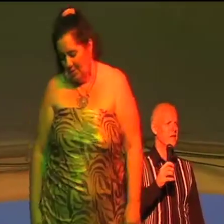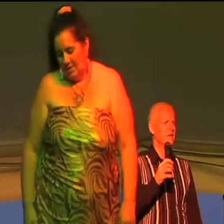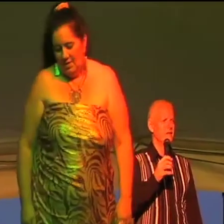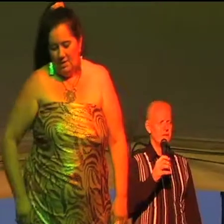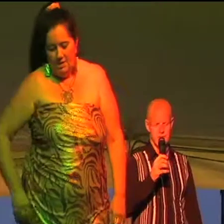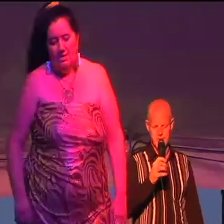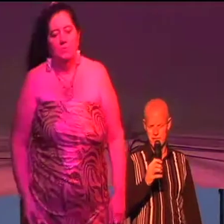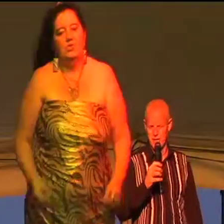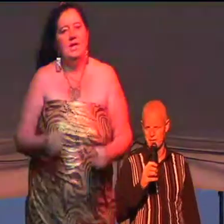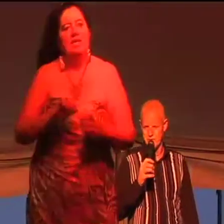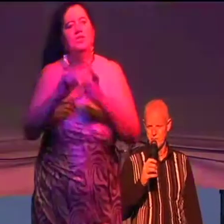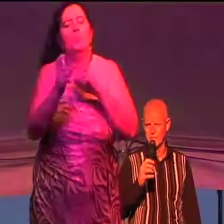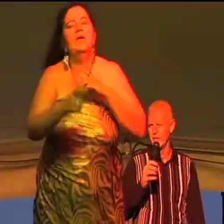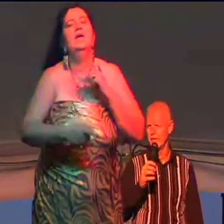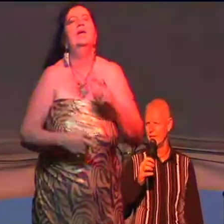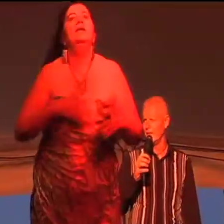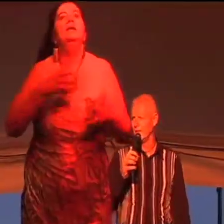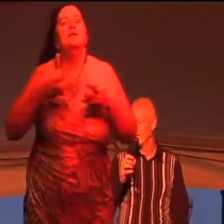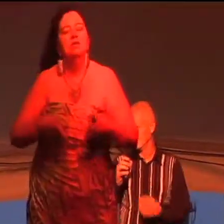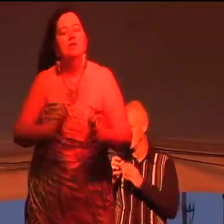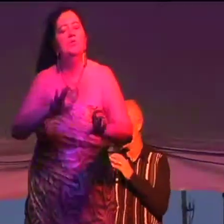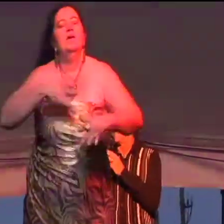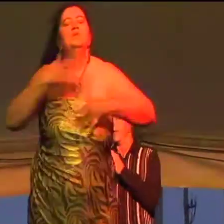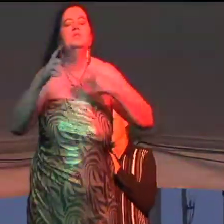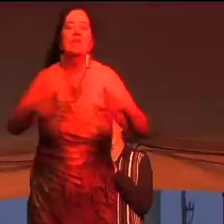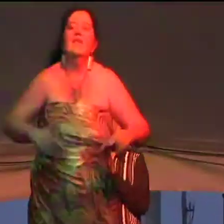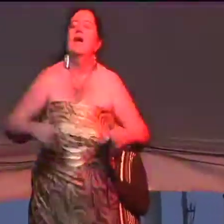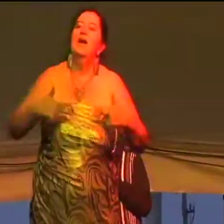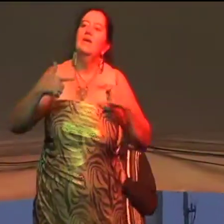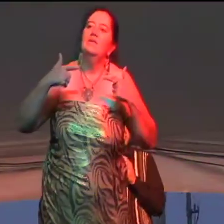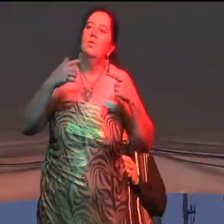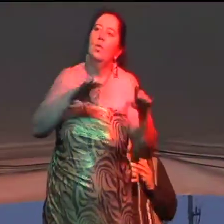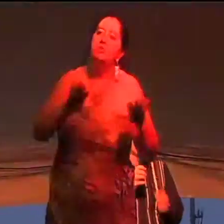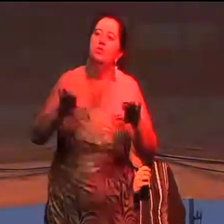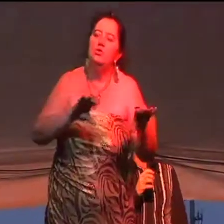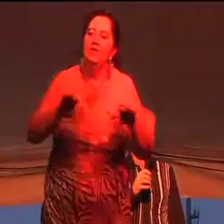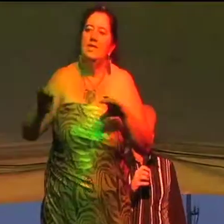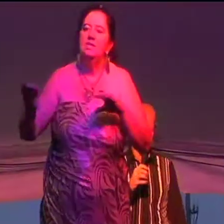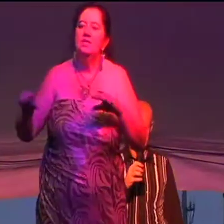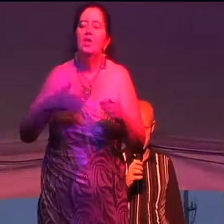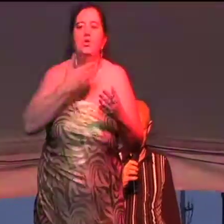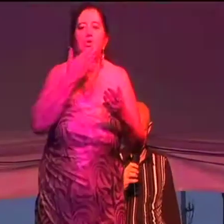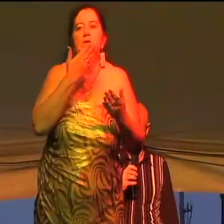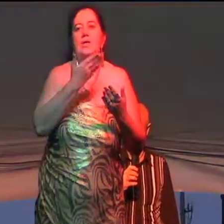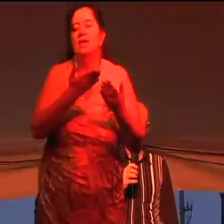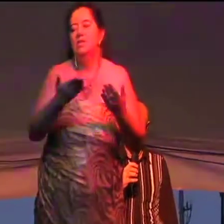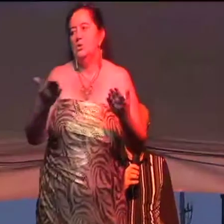Did it change the way you felt in the life about the things you say in the